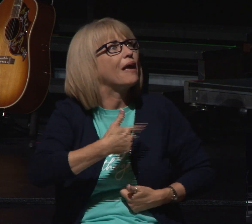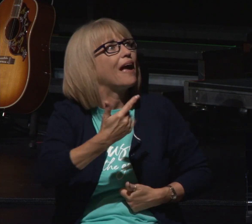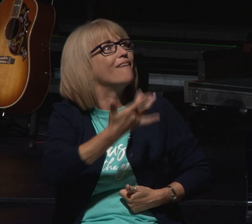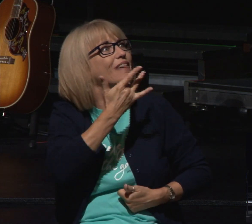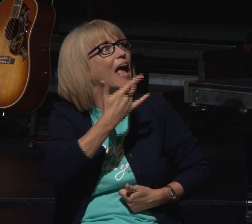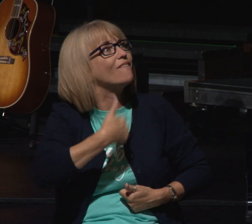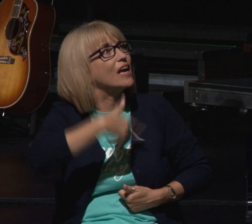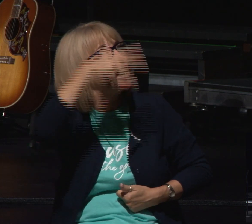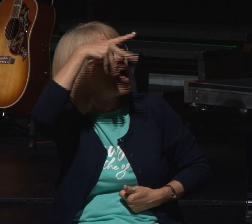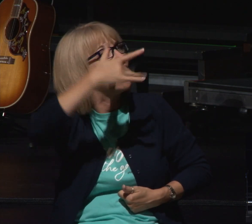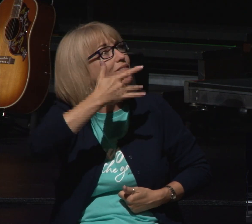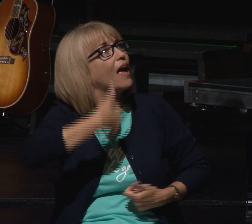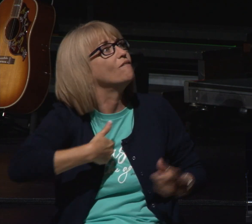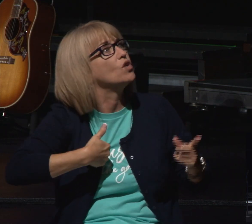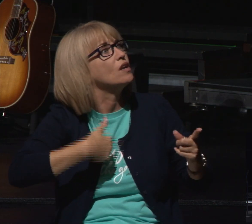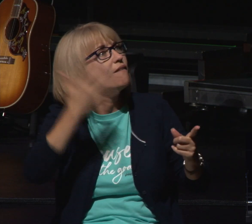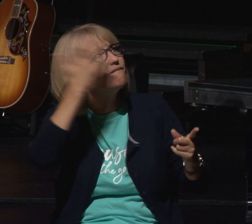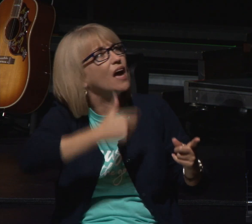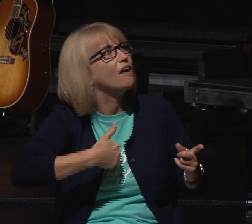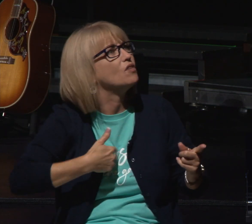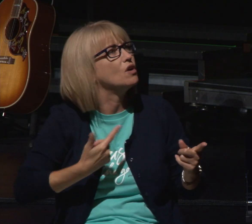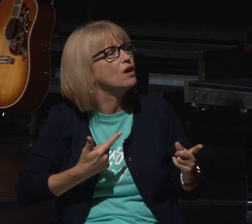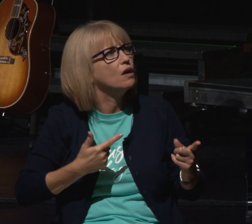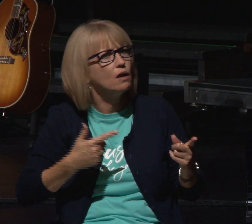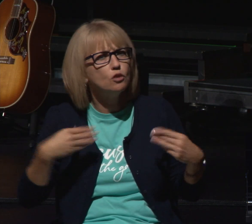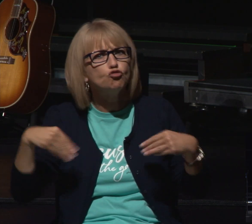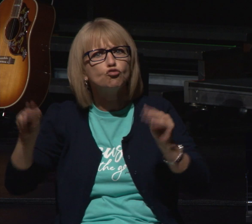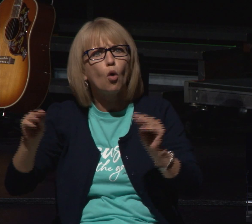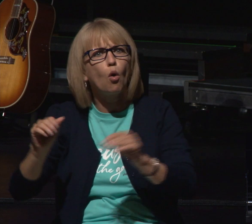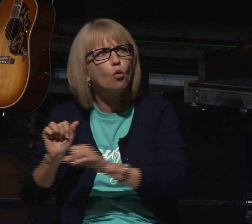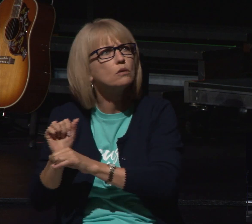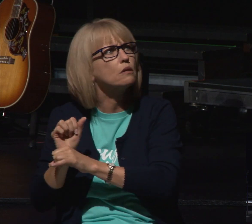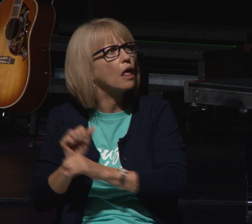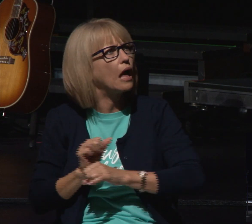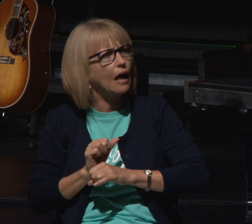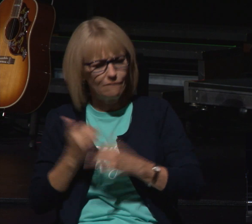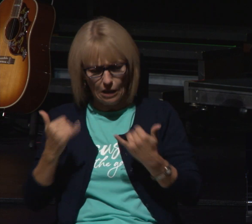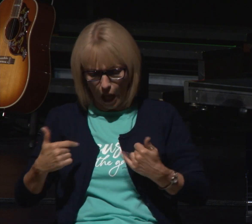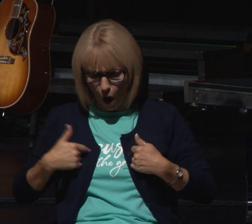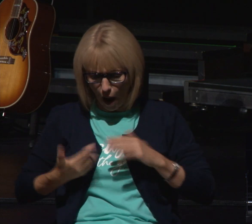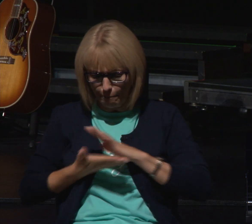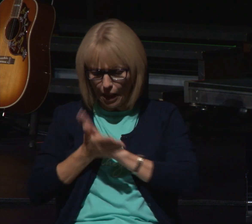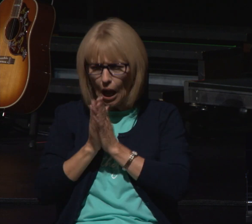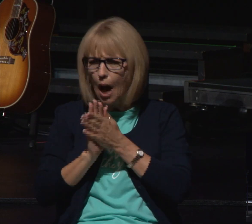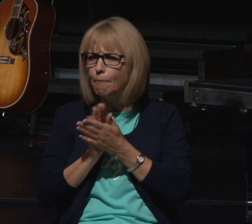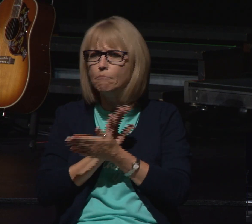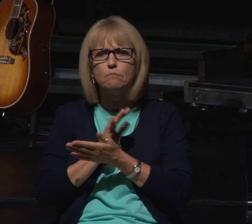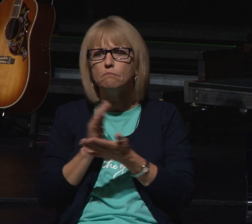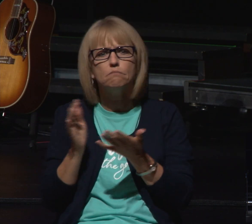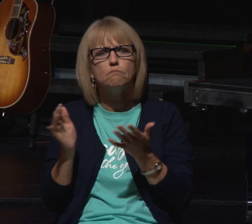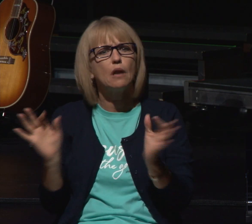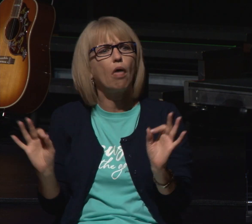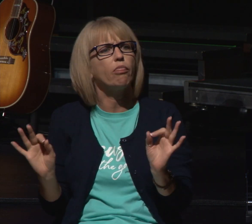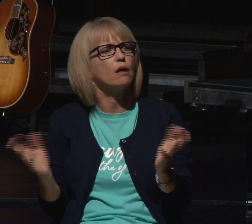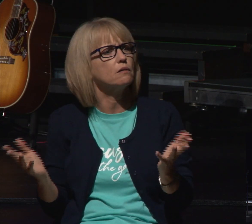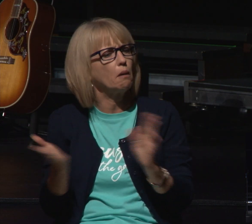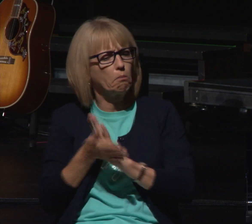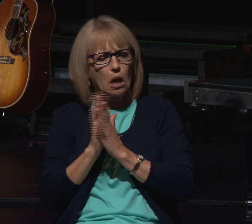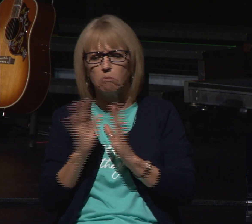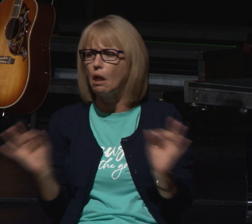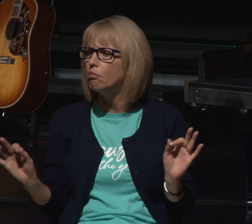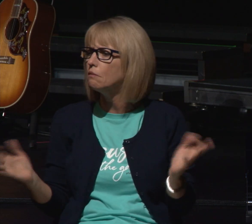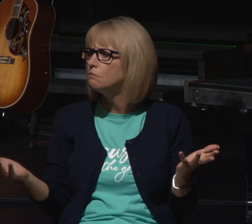to now he's a nobody god has said you're somebody but he is a nobody he now enters into a life of